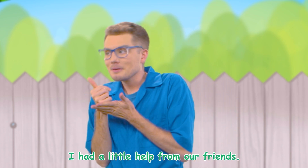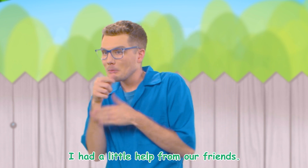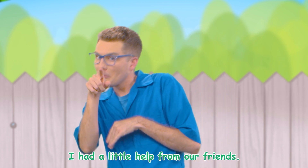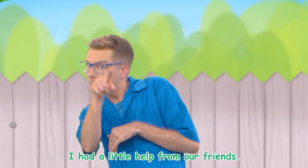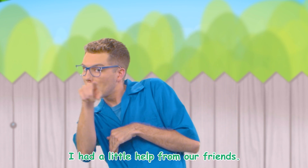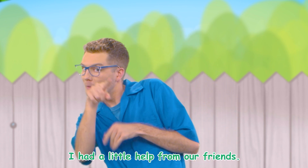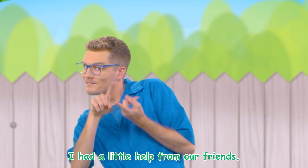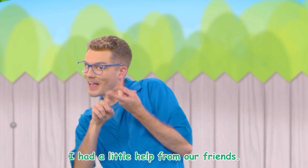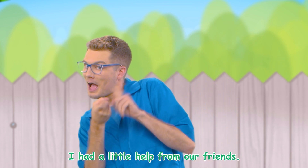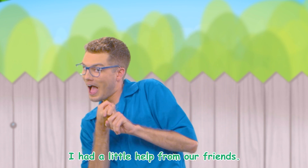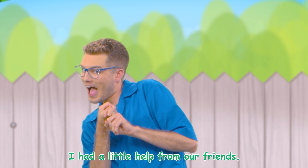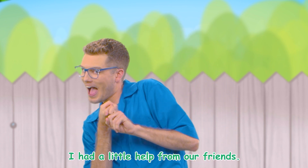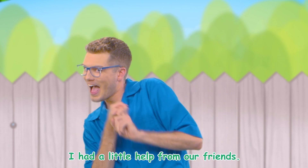a little help from our friends